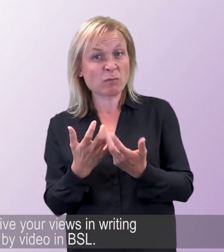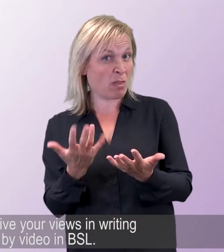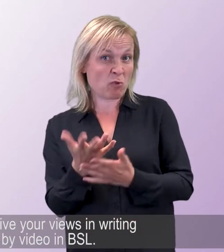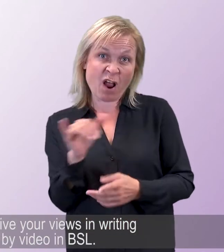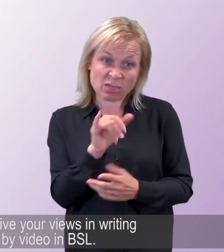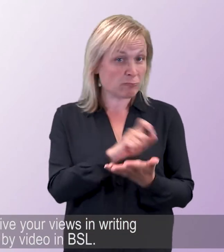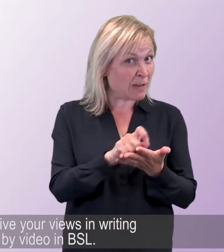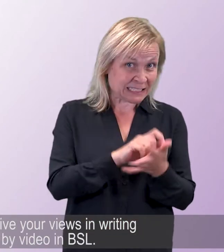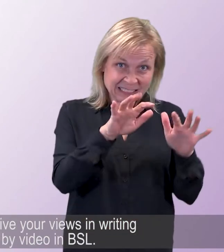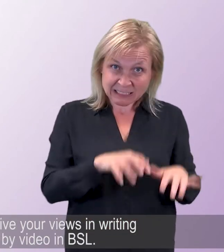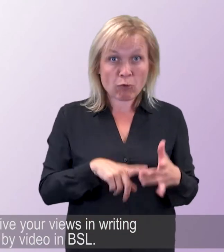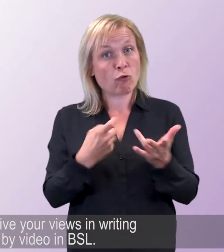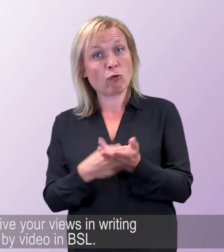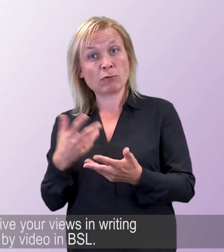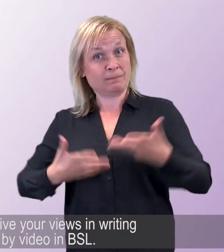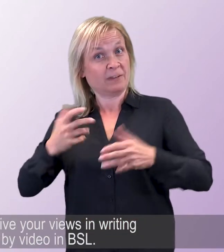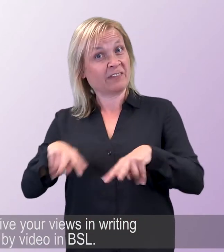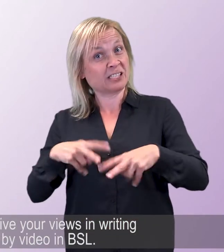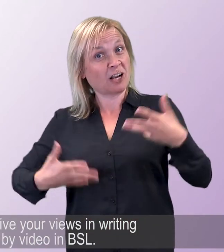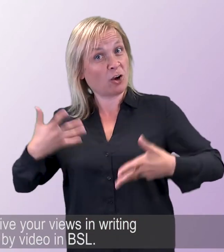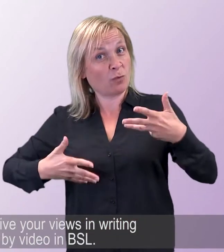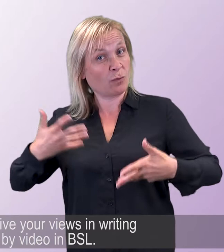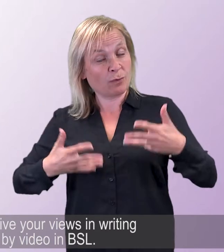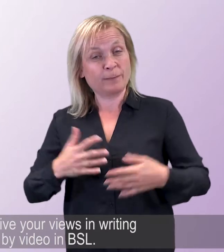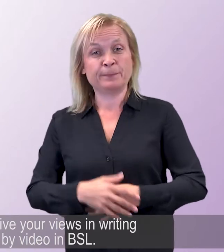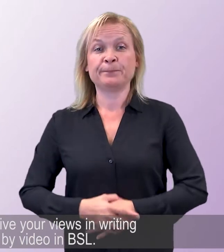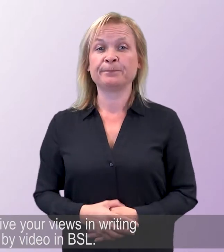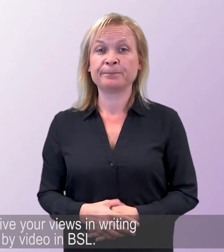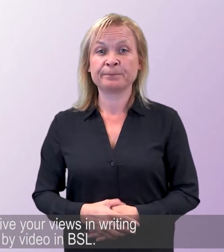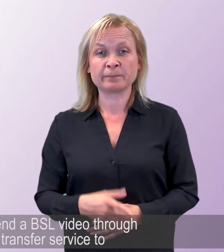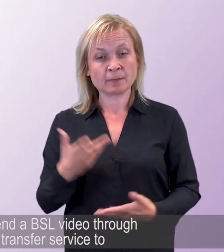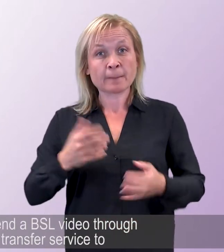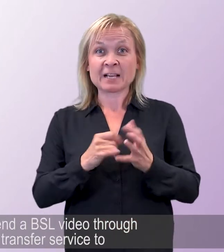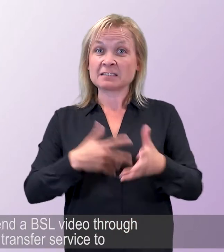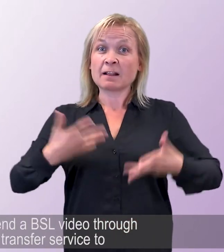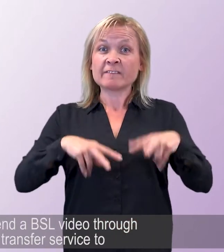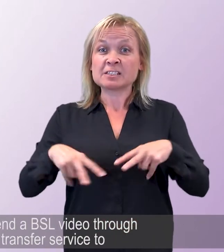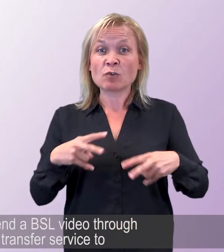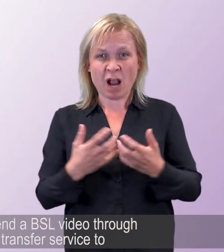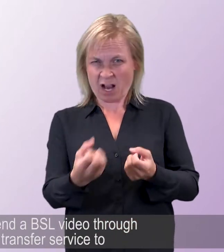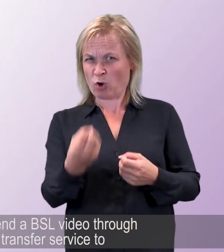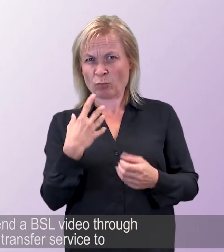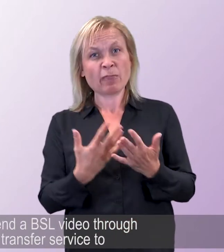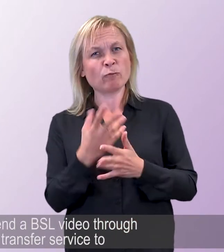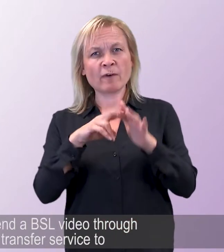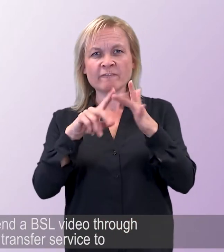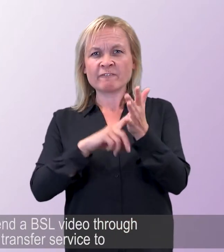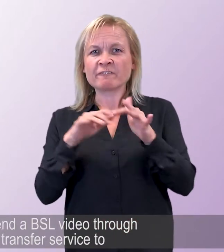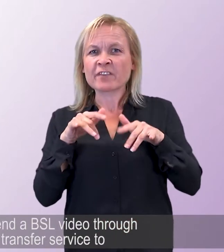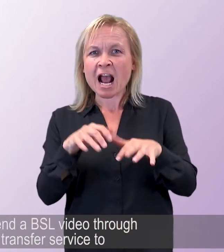You can give your views in writing or by video in BSL. You can send a BSL video through a file transfer service